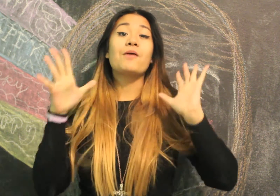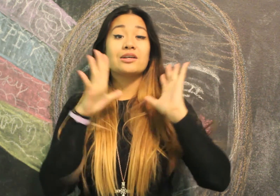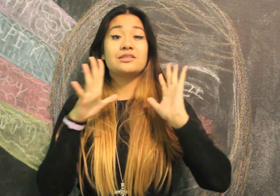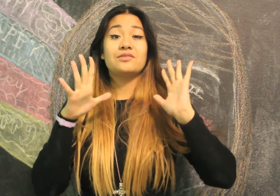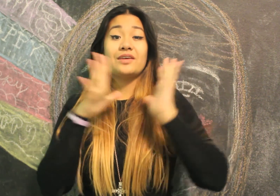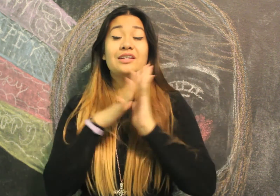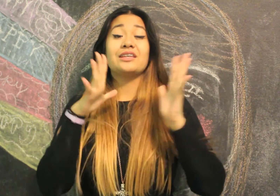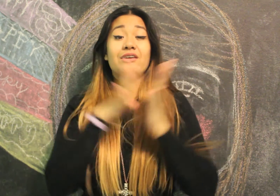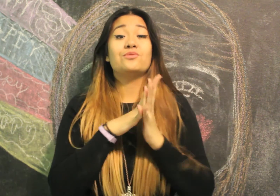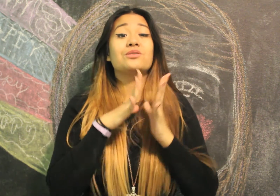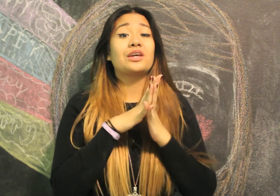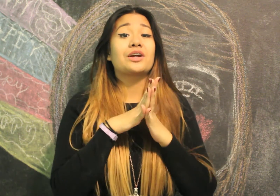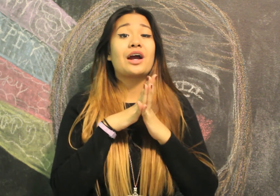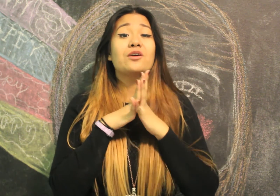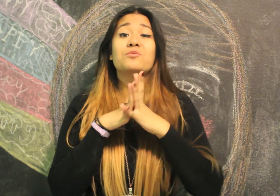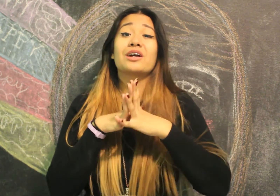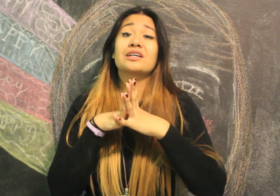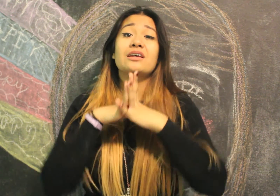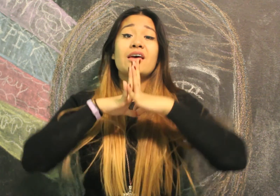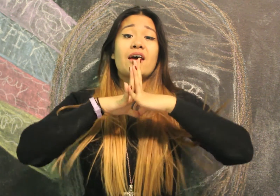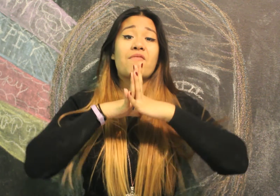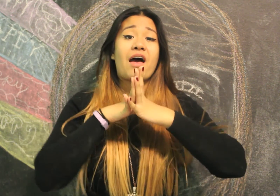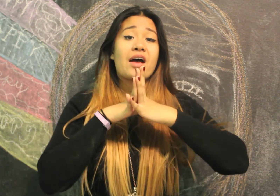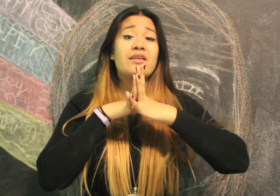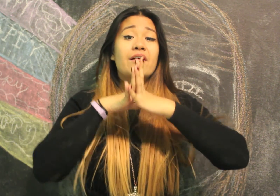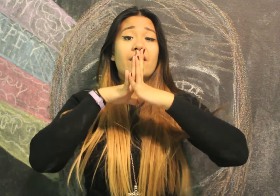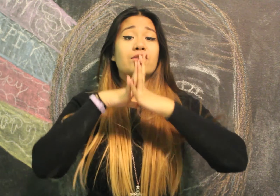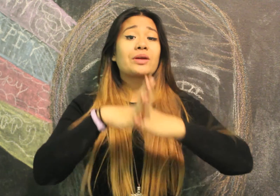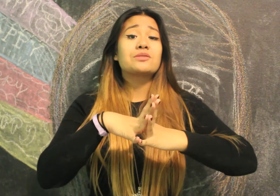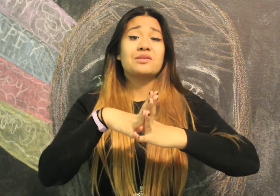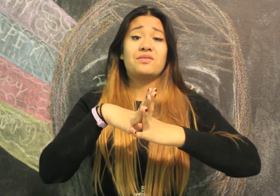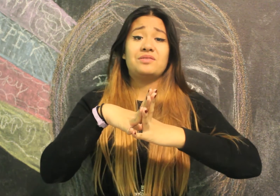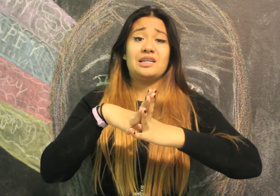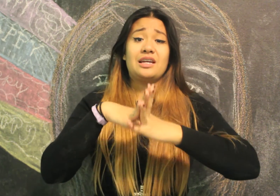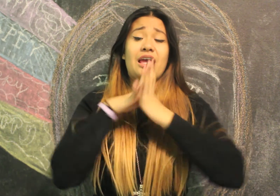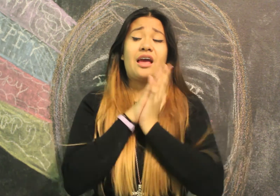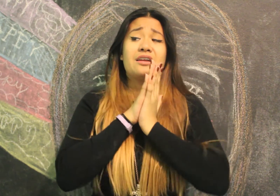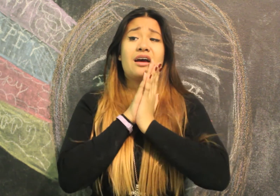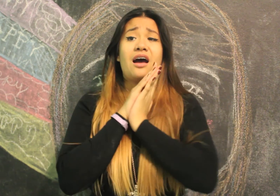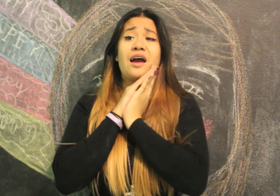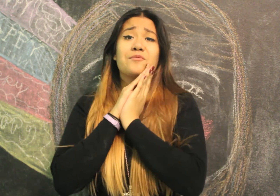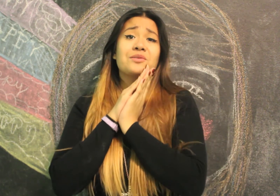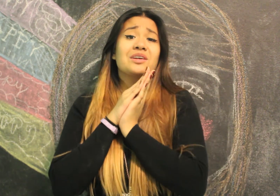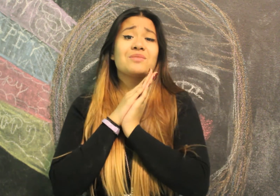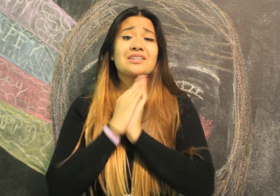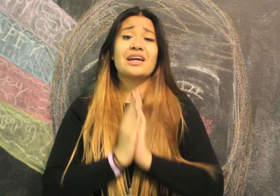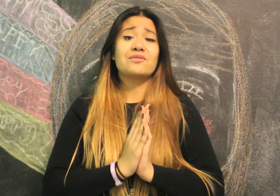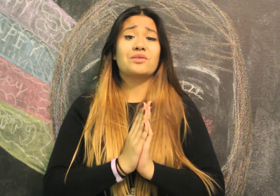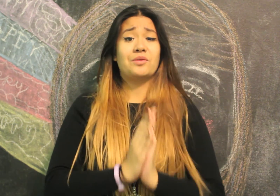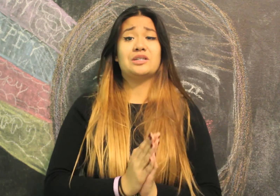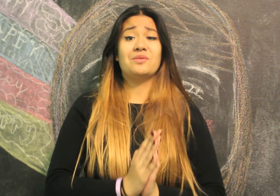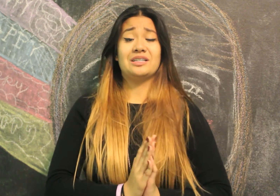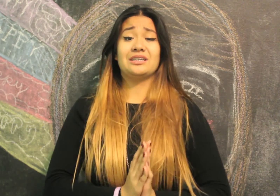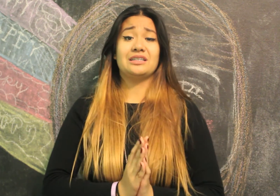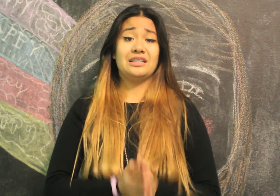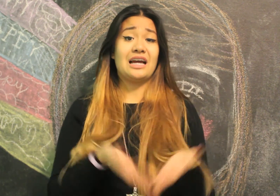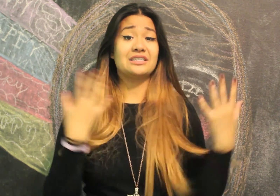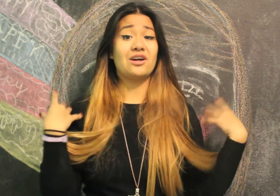positive It is a new year I hope you guys Have had A great 2015 And I really am excited for what 2016 has to